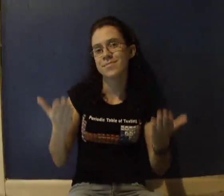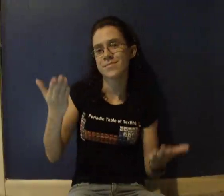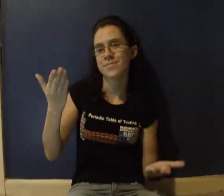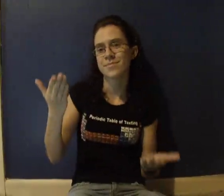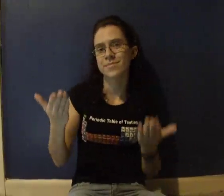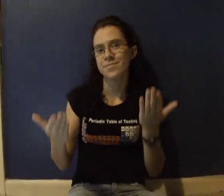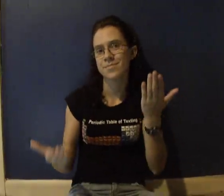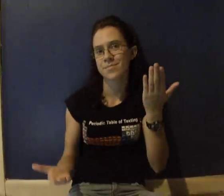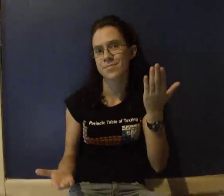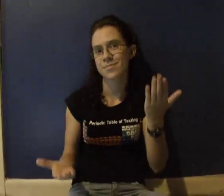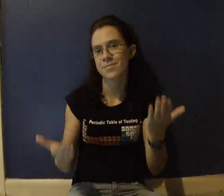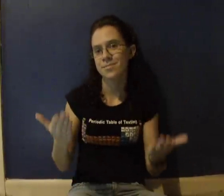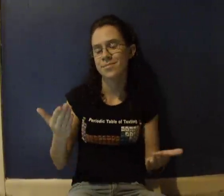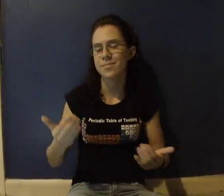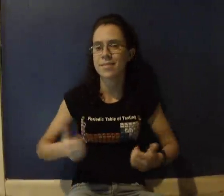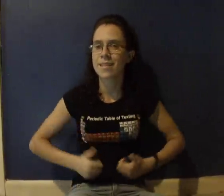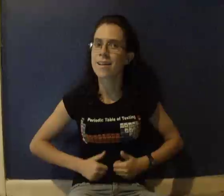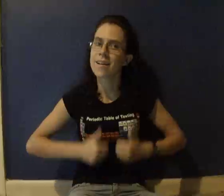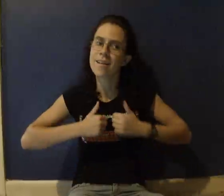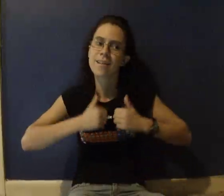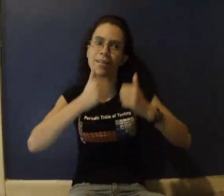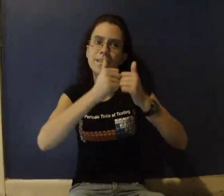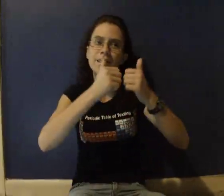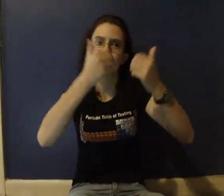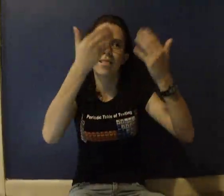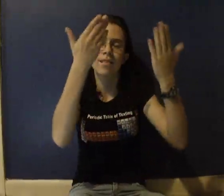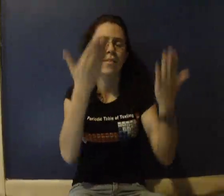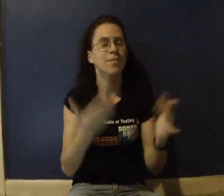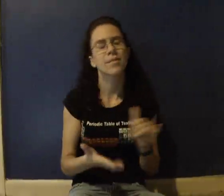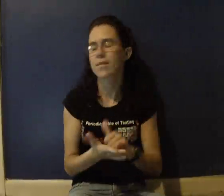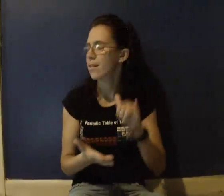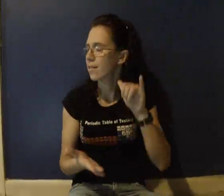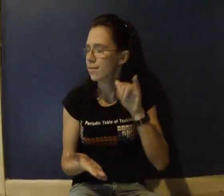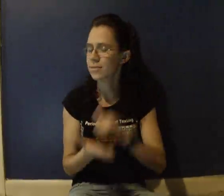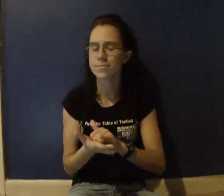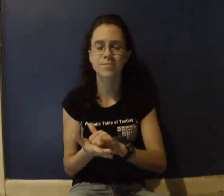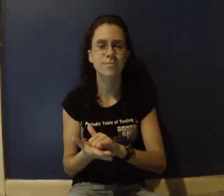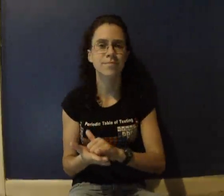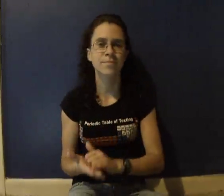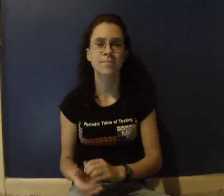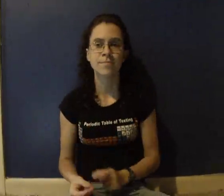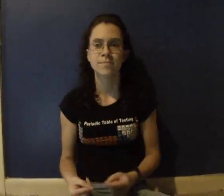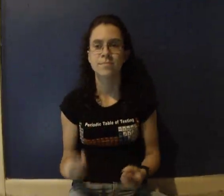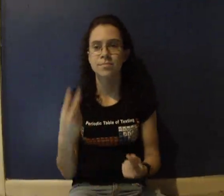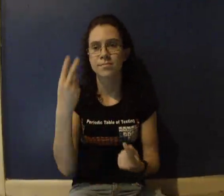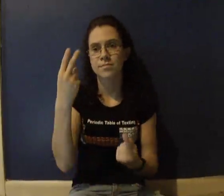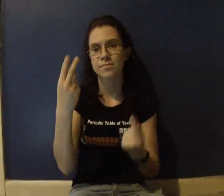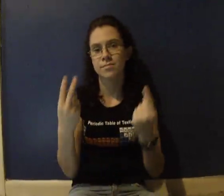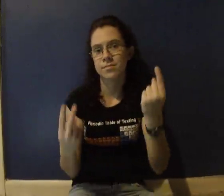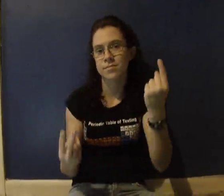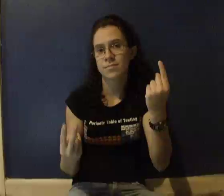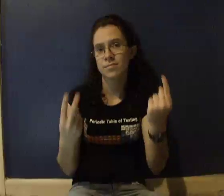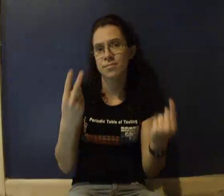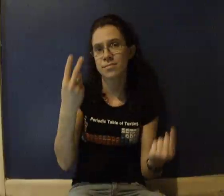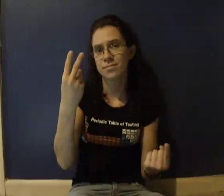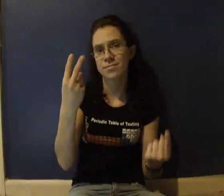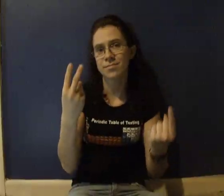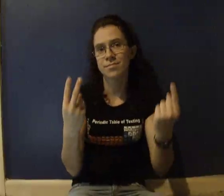That I can't live without you And maybe you